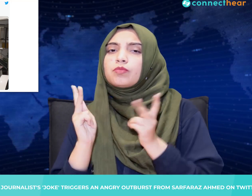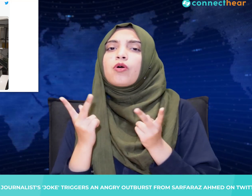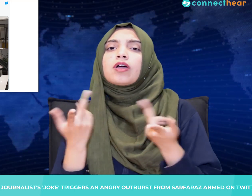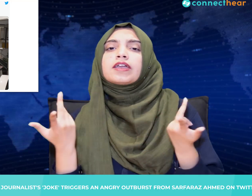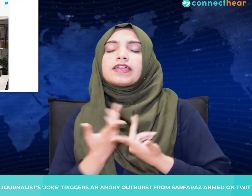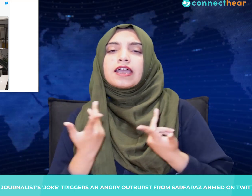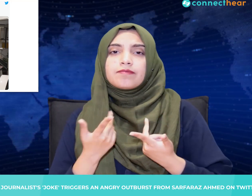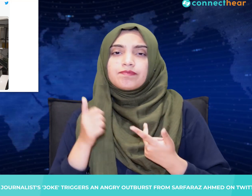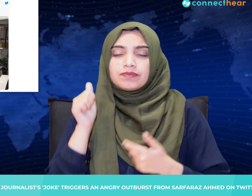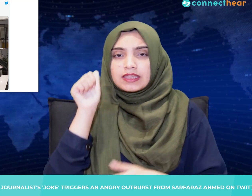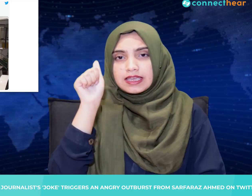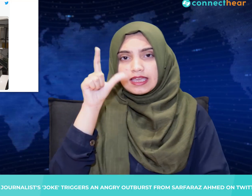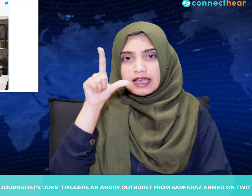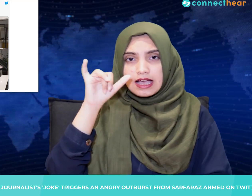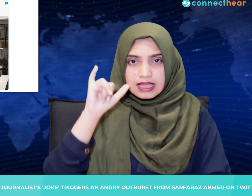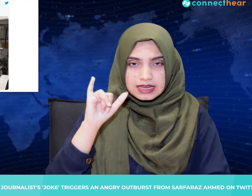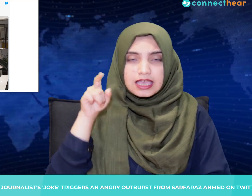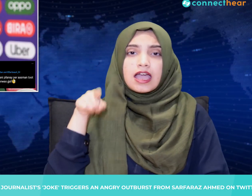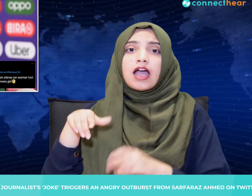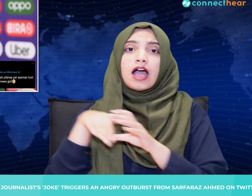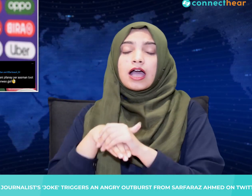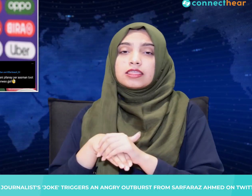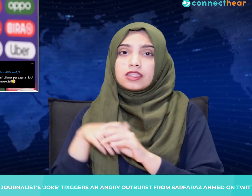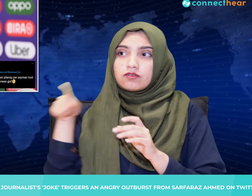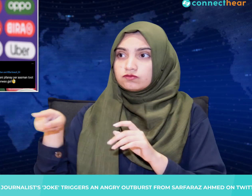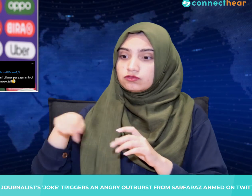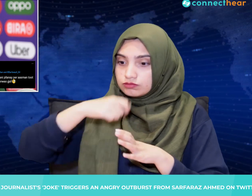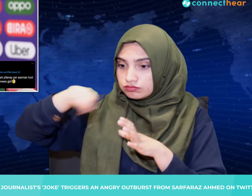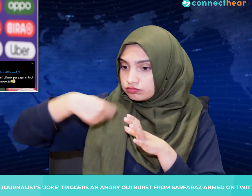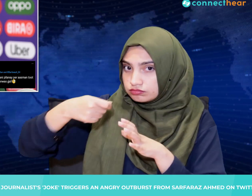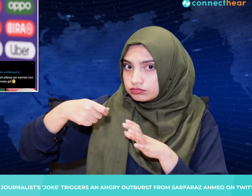Ali asked the captain to tell him the secret to his cooking talent.